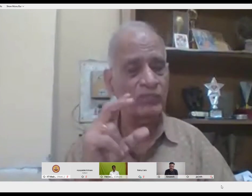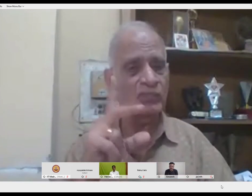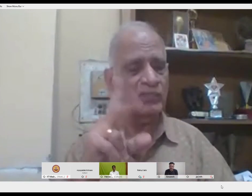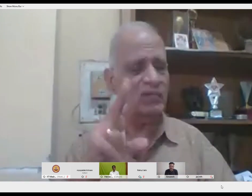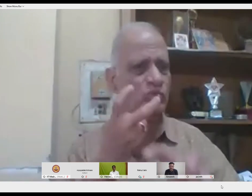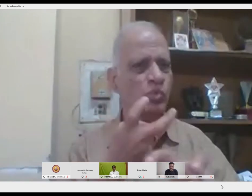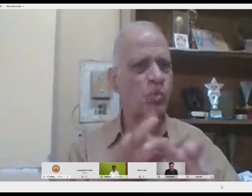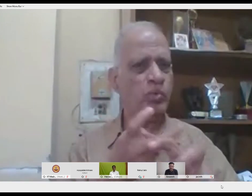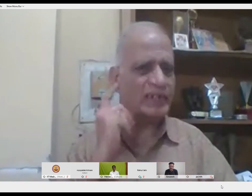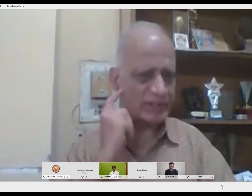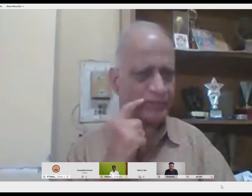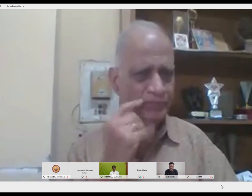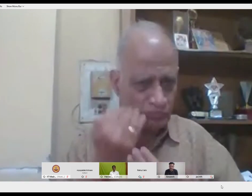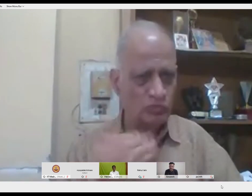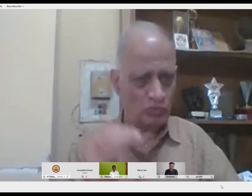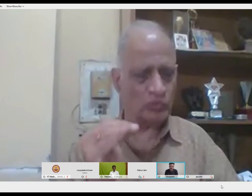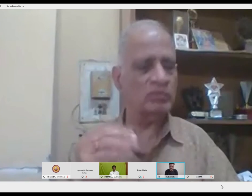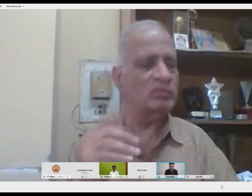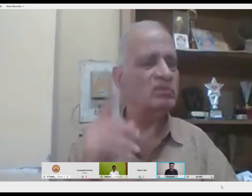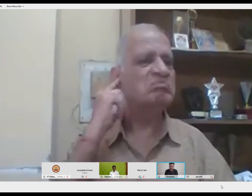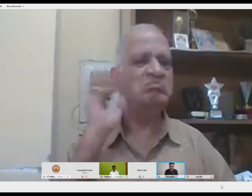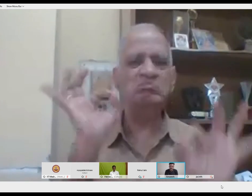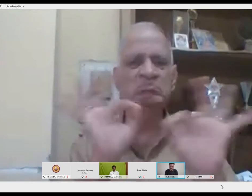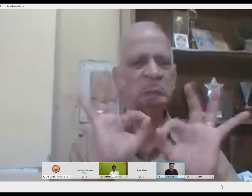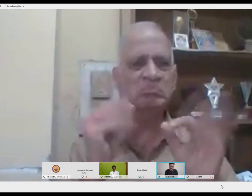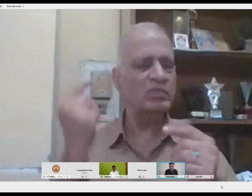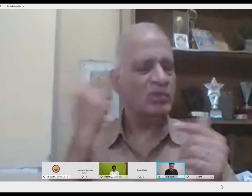due to some sickness or due to various other reasons.